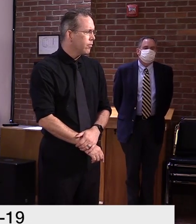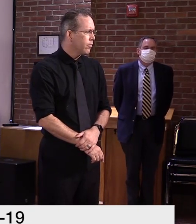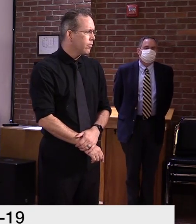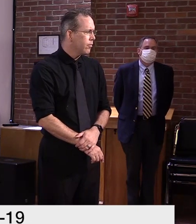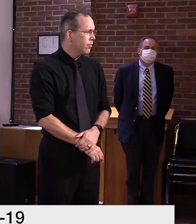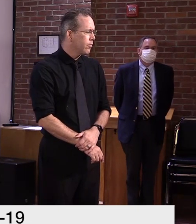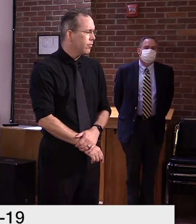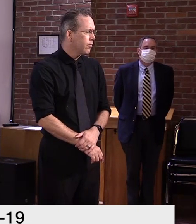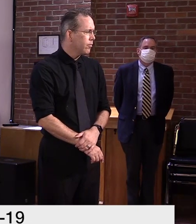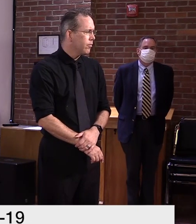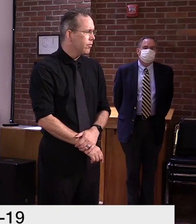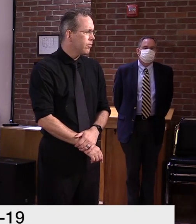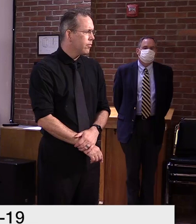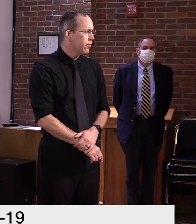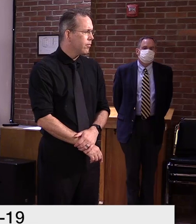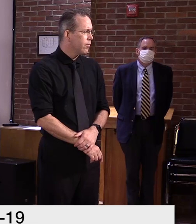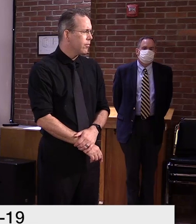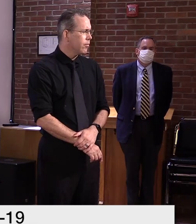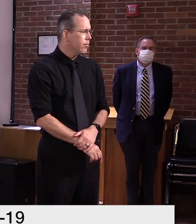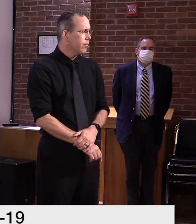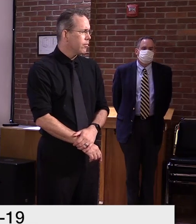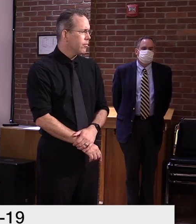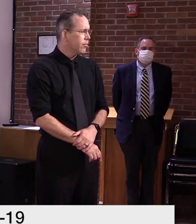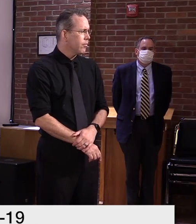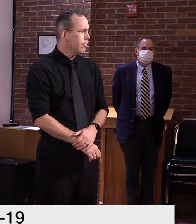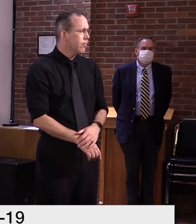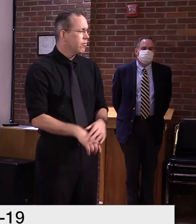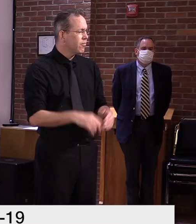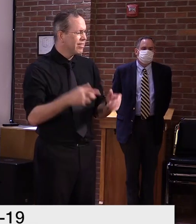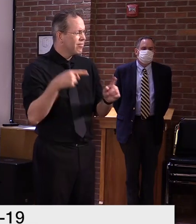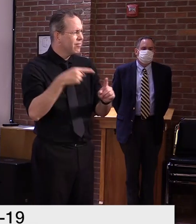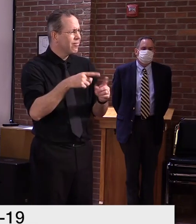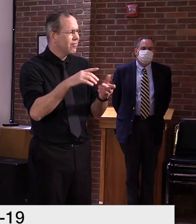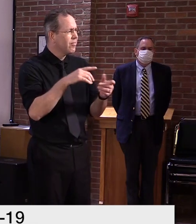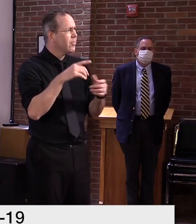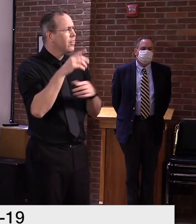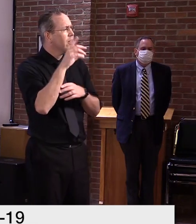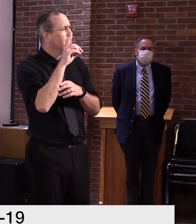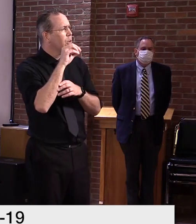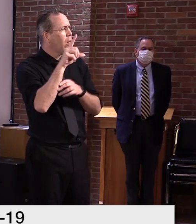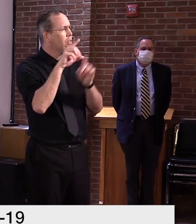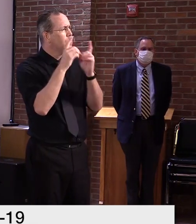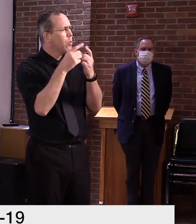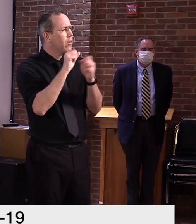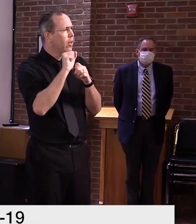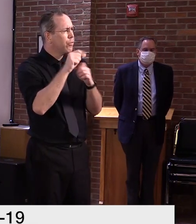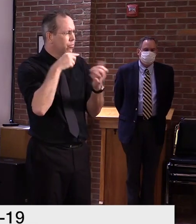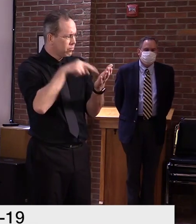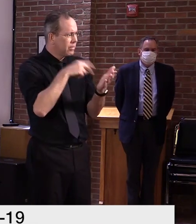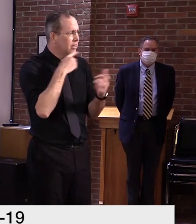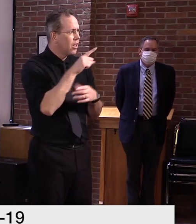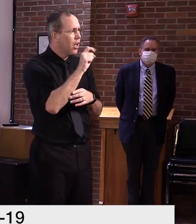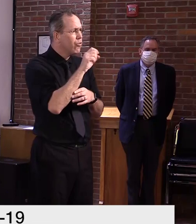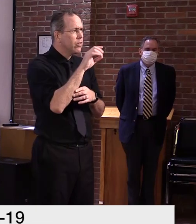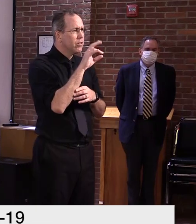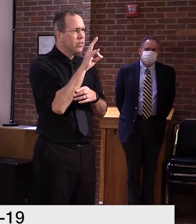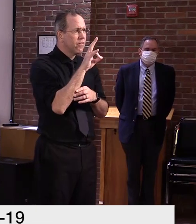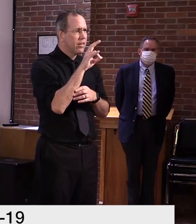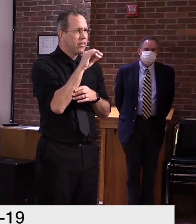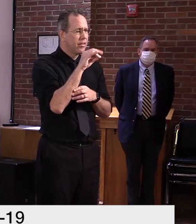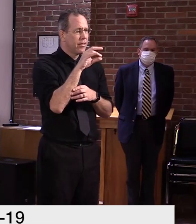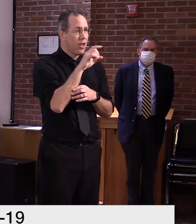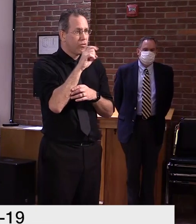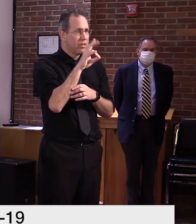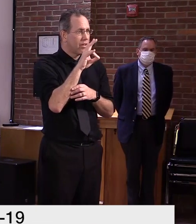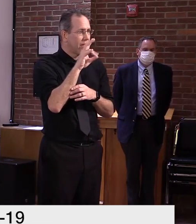,000 that haven't received benefits. And I was wondering why. So, uh, qualified means they get a, uh, weekly